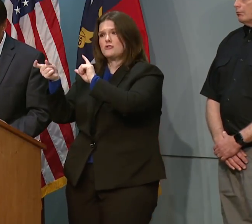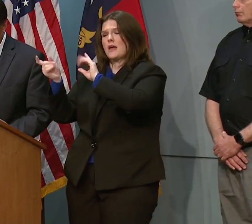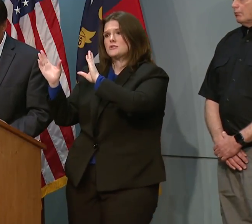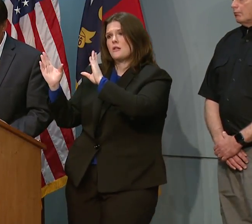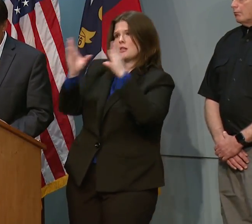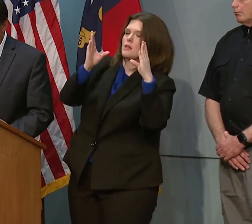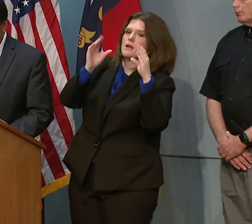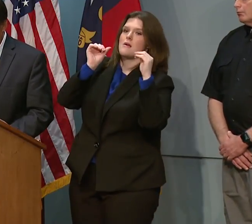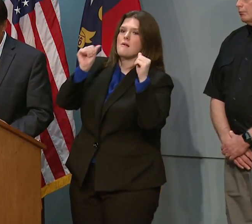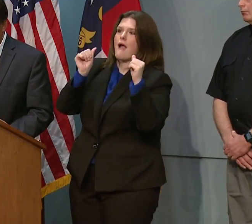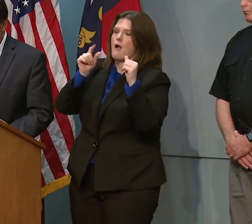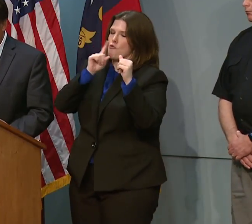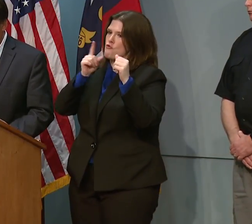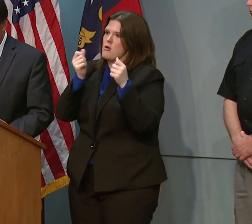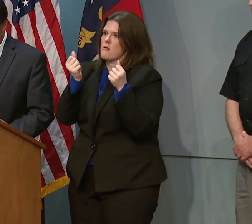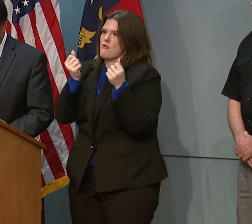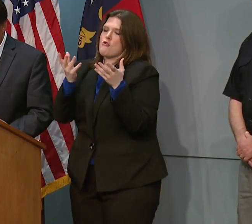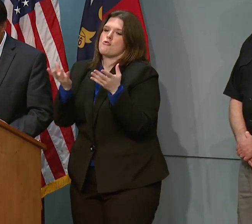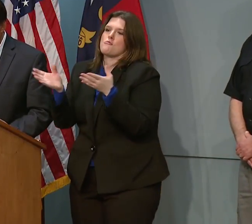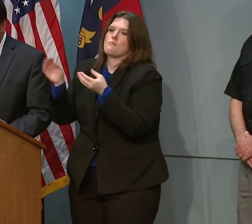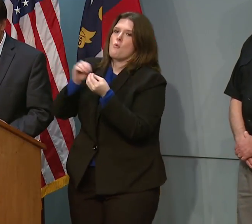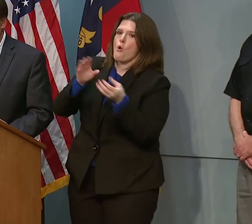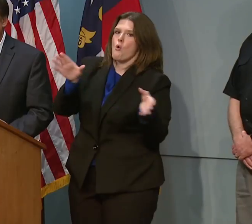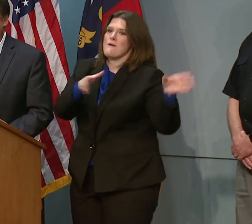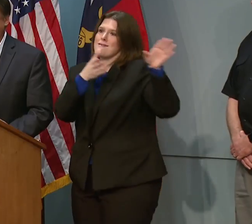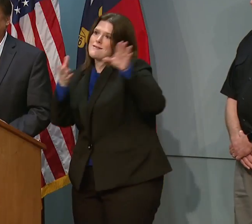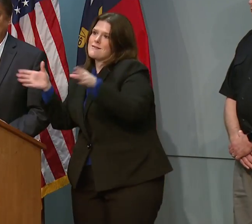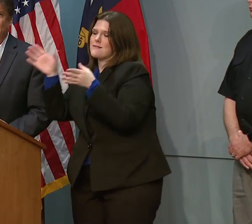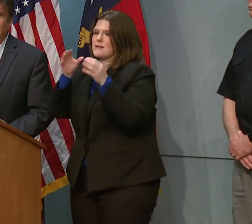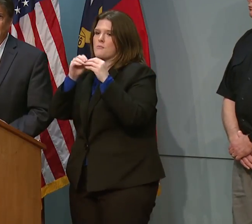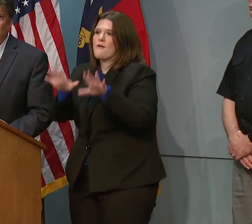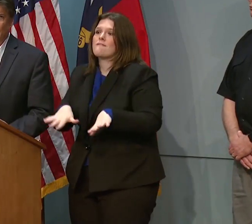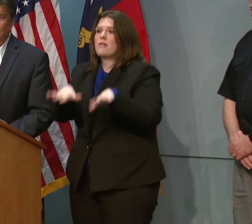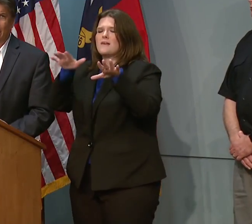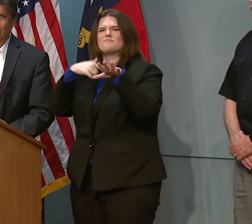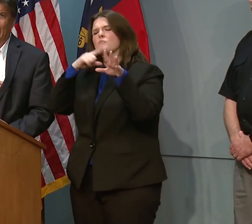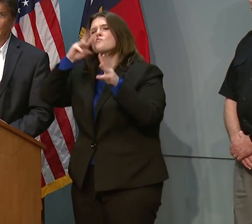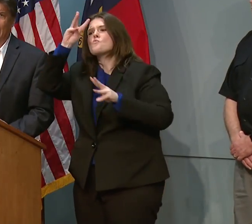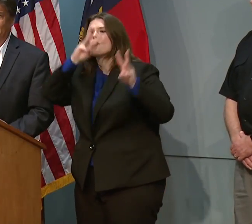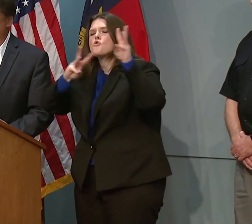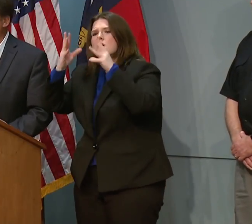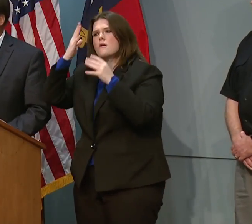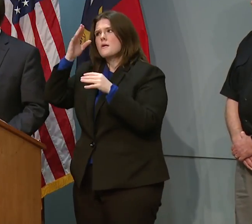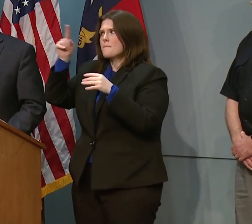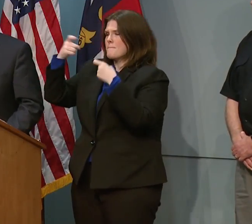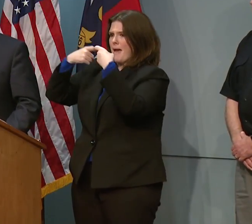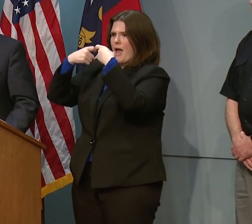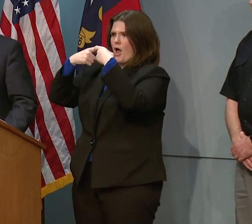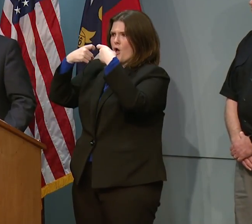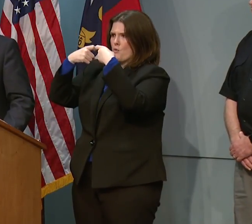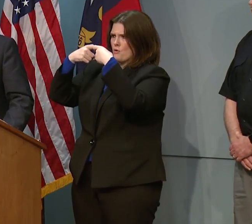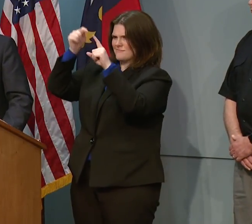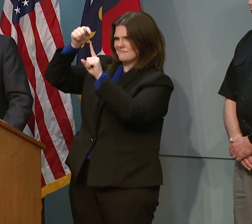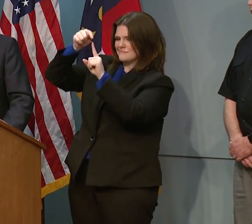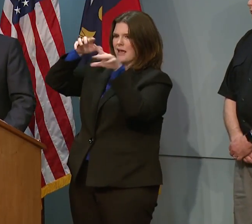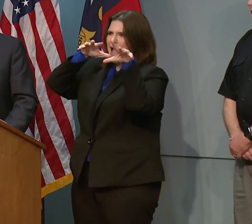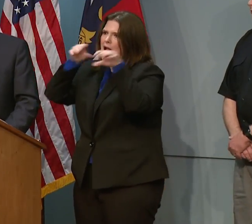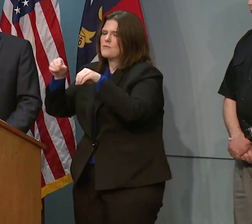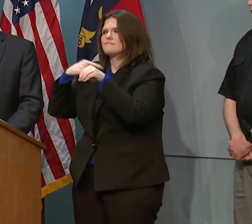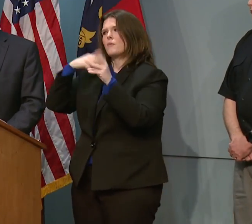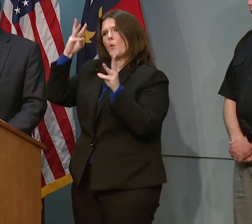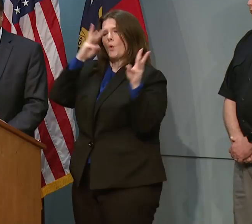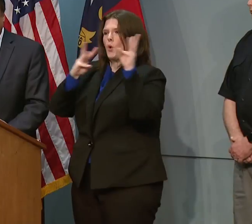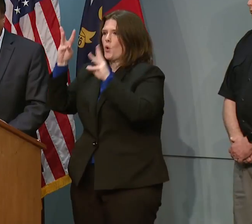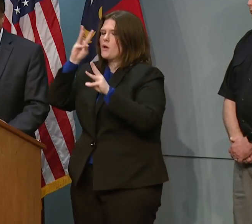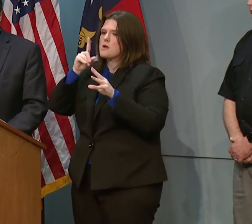and wind. And so we'll watching it very closely. I'm especially concerned about power outages. And I cannot stress this more to